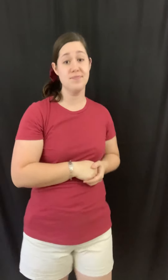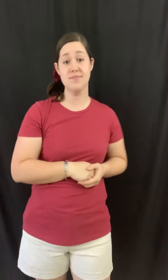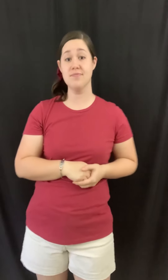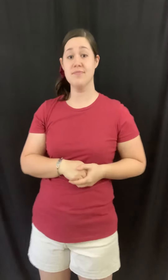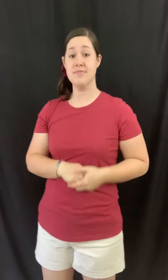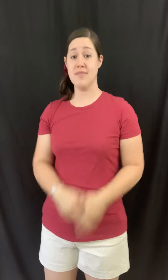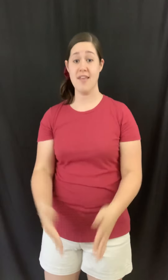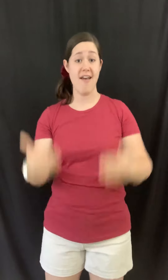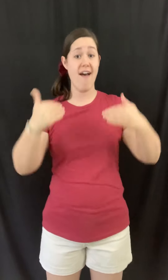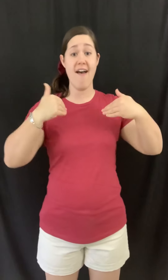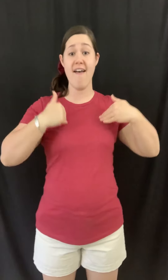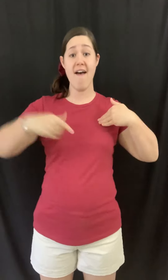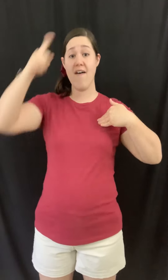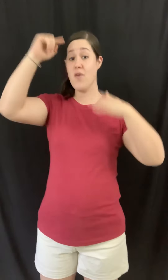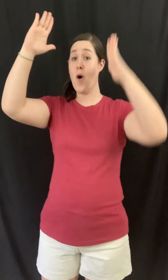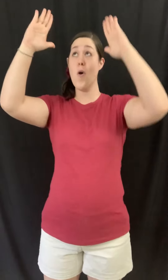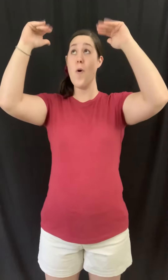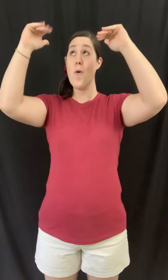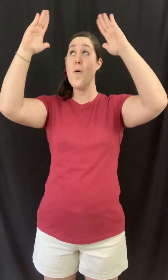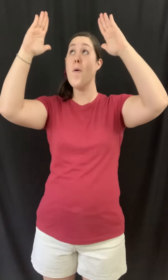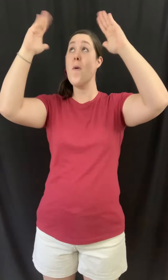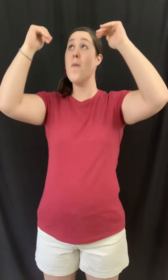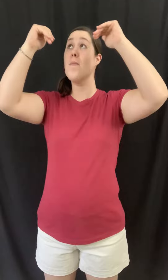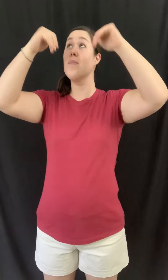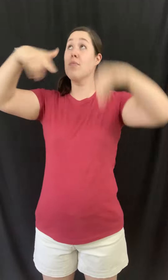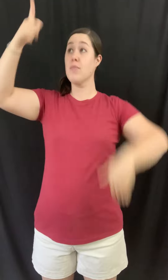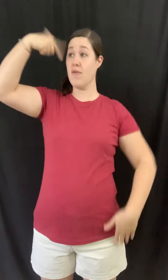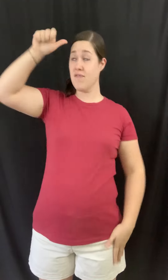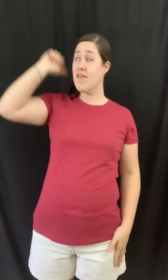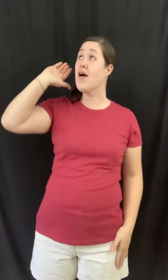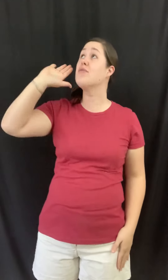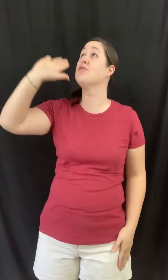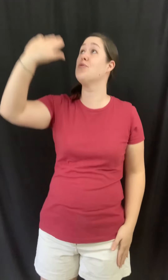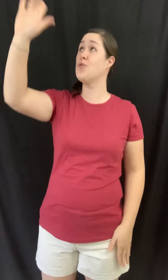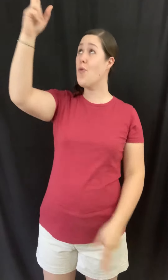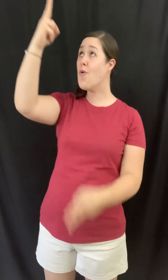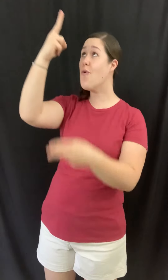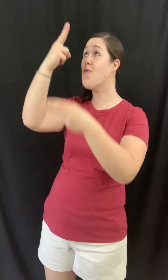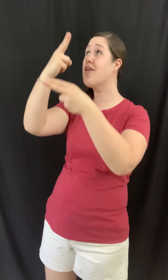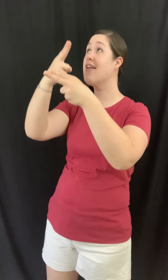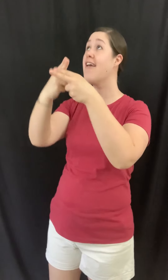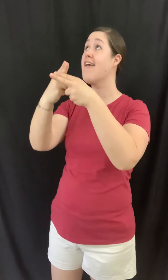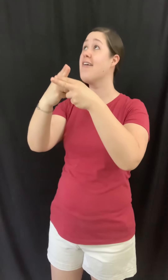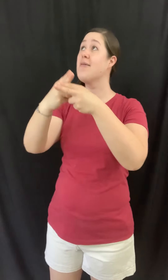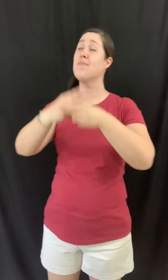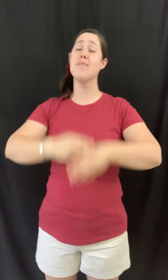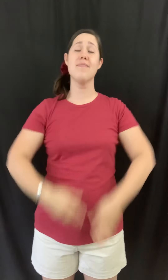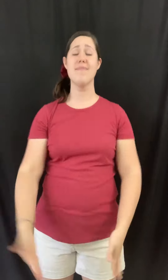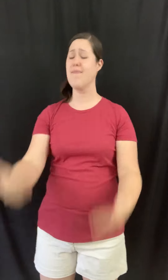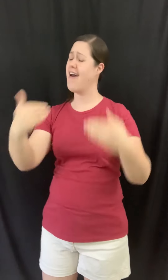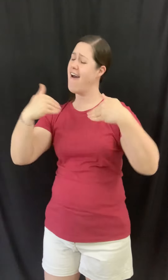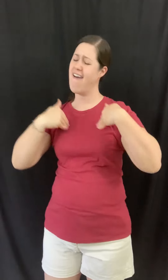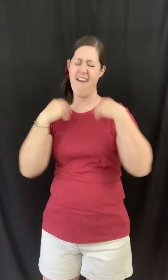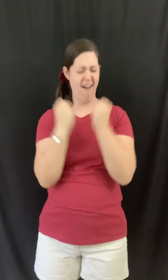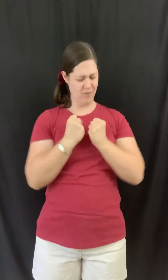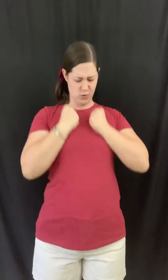I have a hope, found in your name I have a